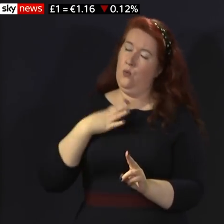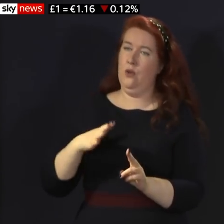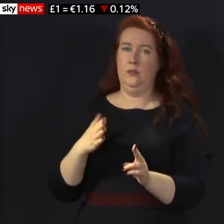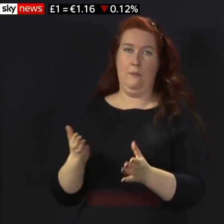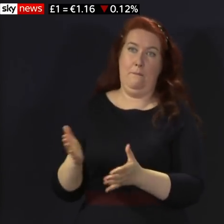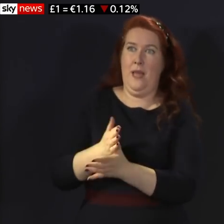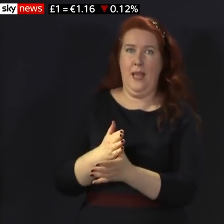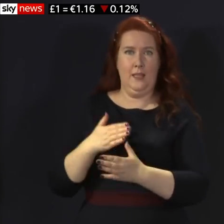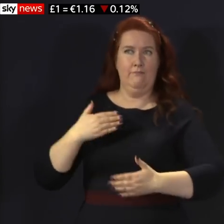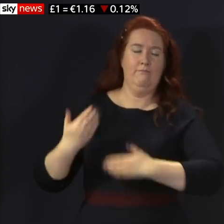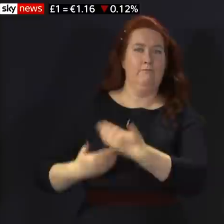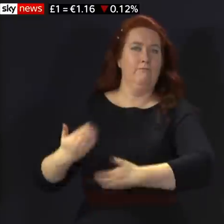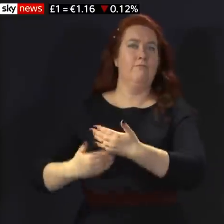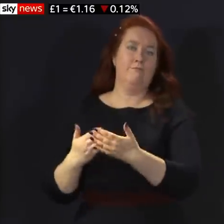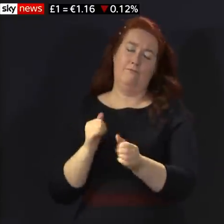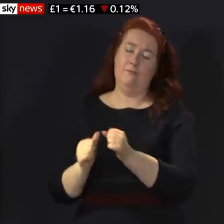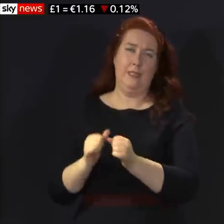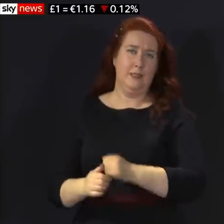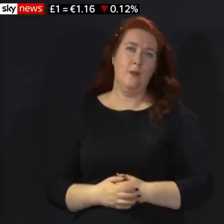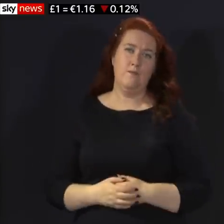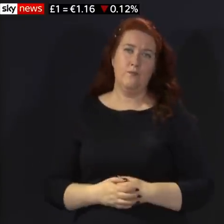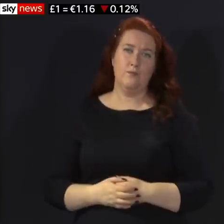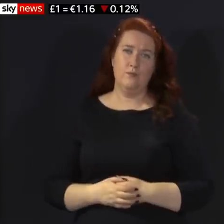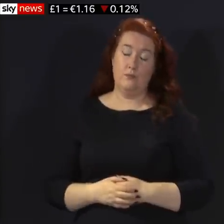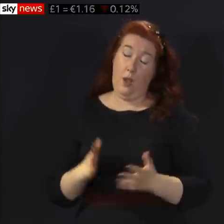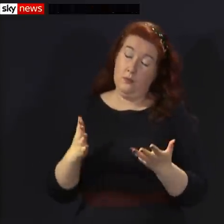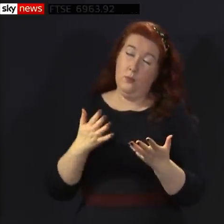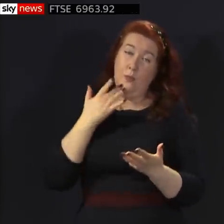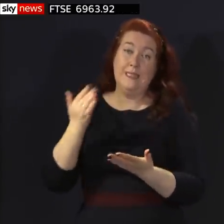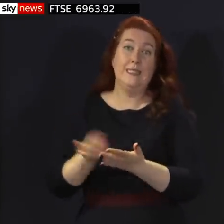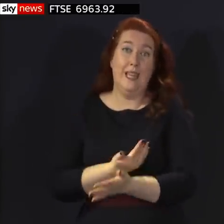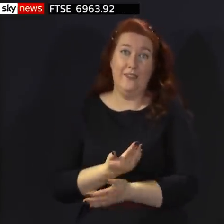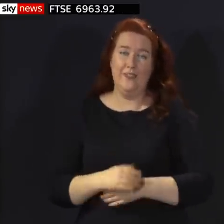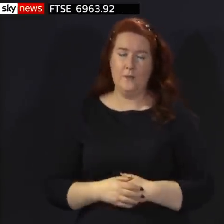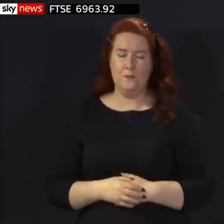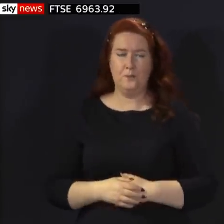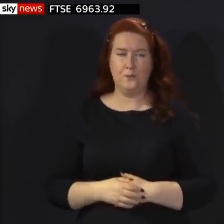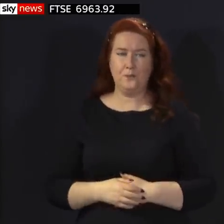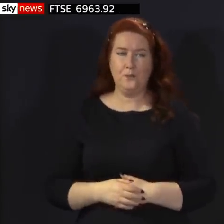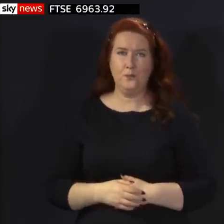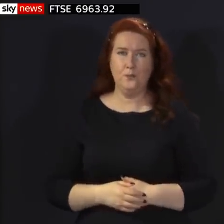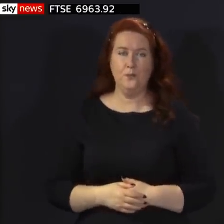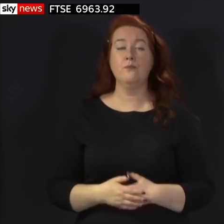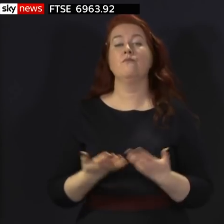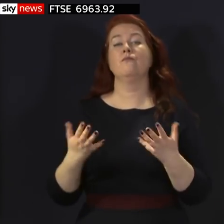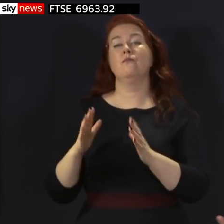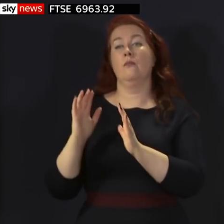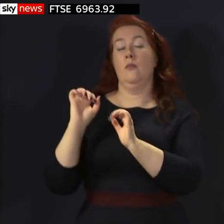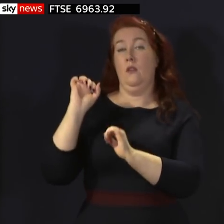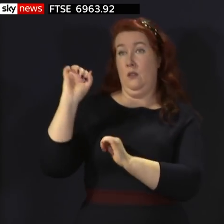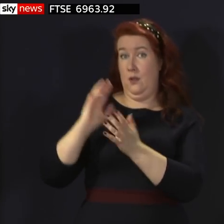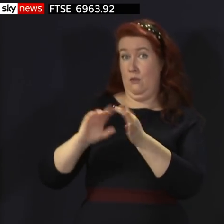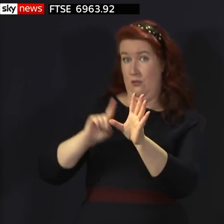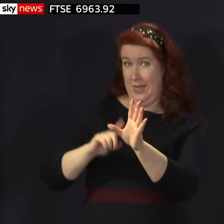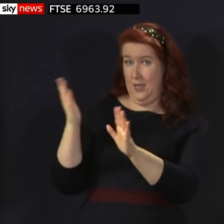onto a positive track as soon as it is safe and possible to do so. Now, looking to the other exception